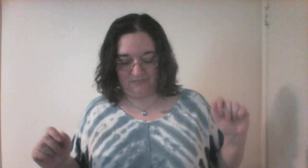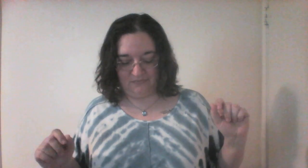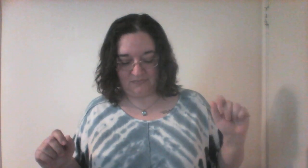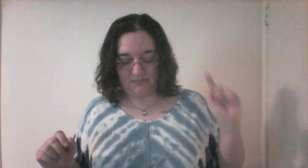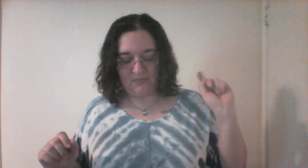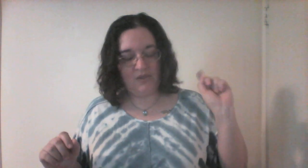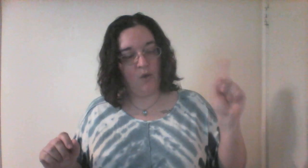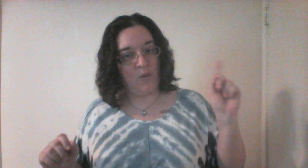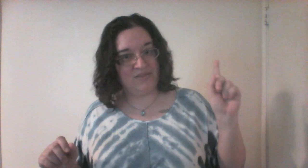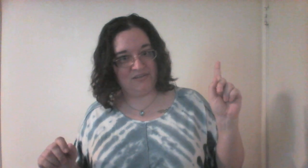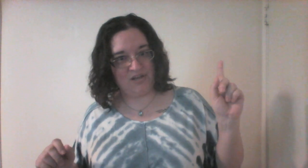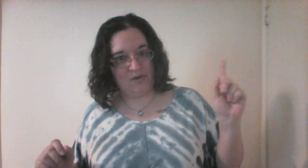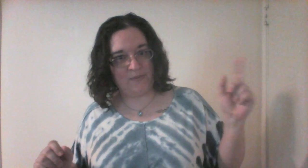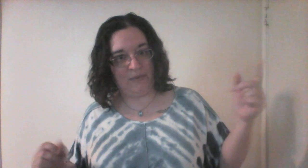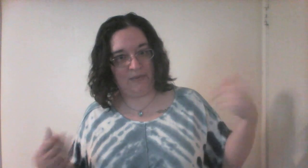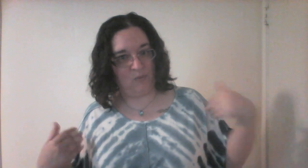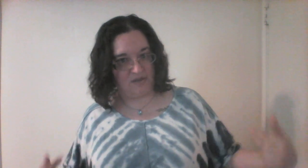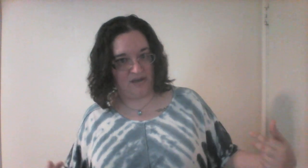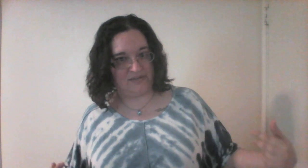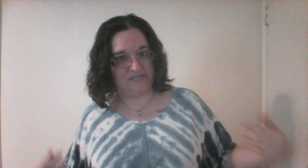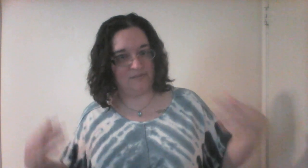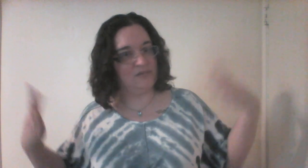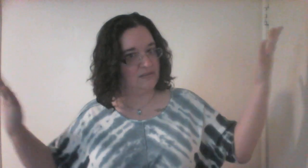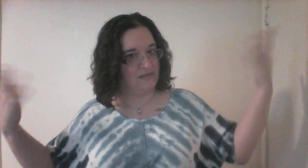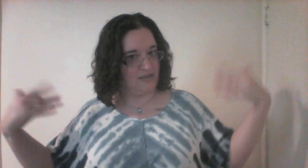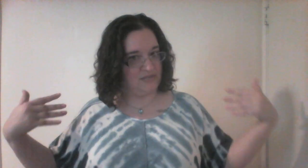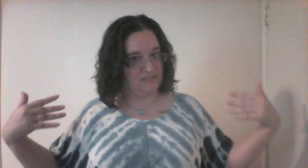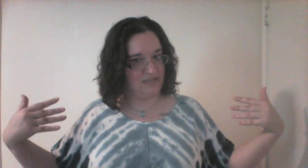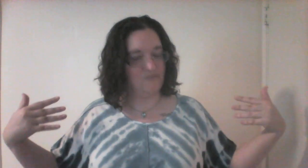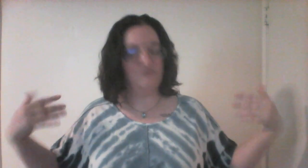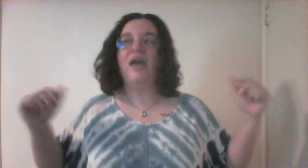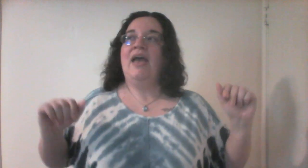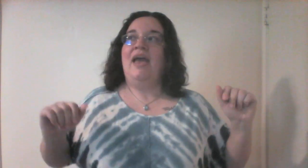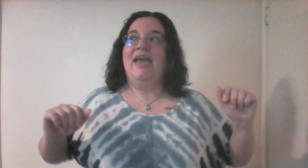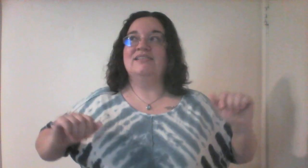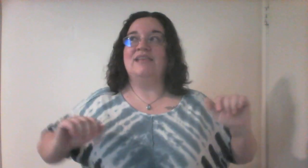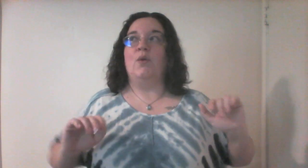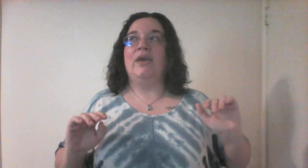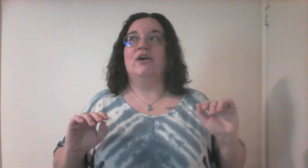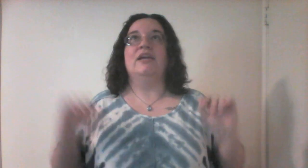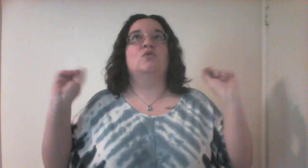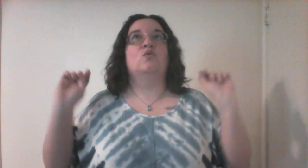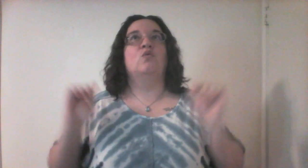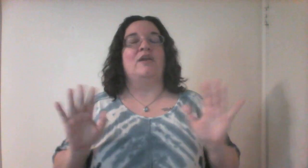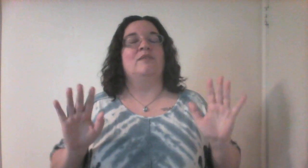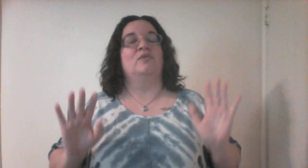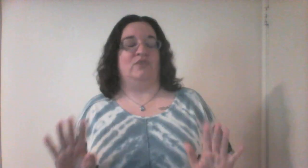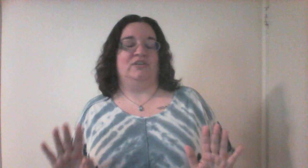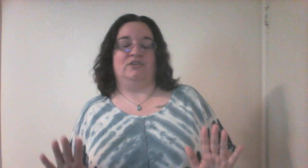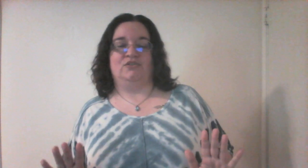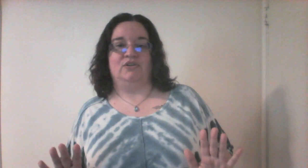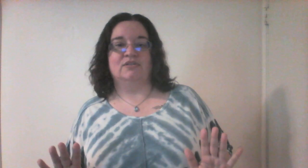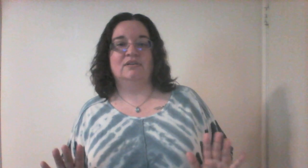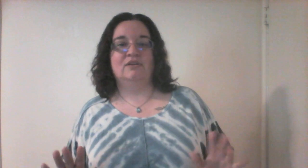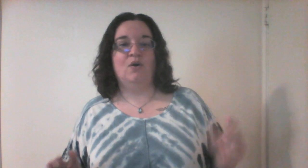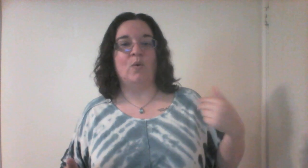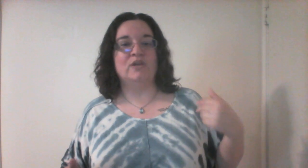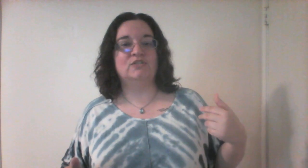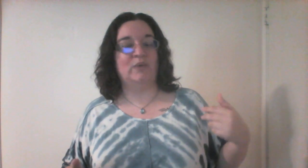So, one thing to know about people with autism, like myself, is that we are incredible researchers. Once we